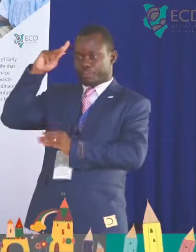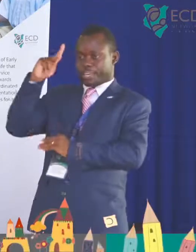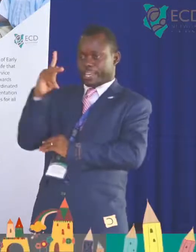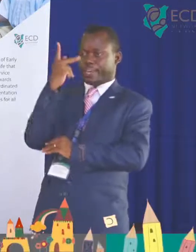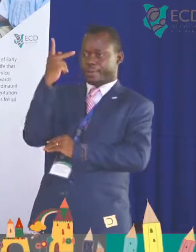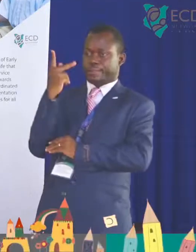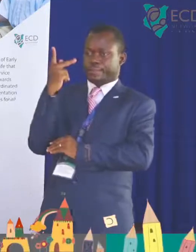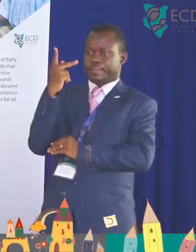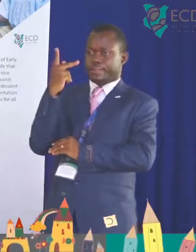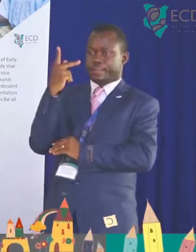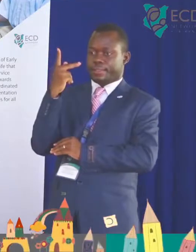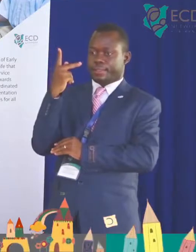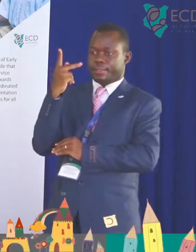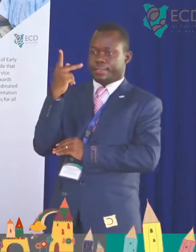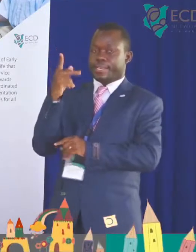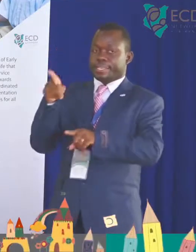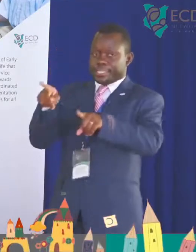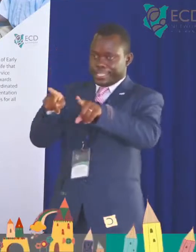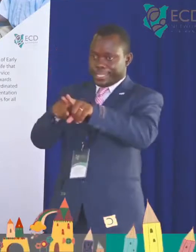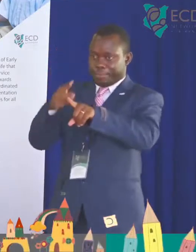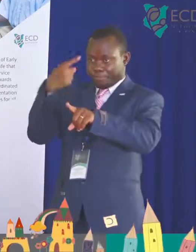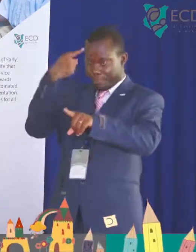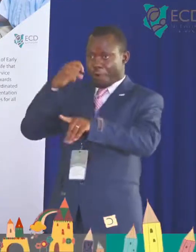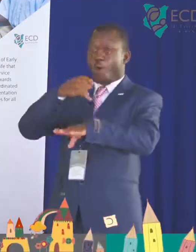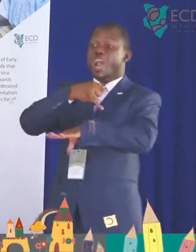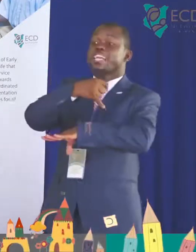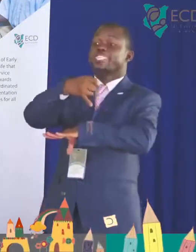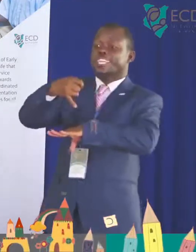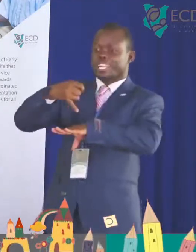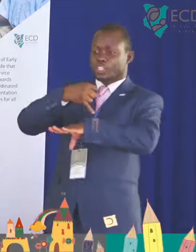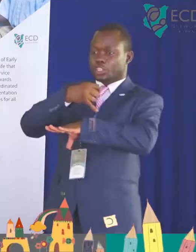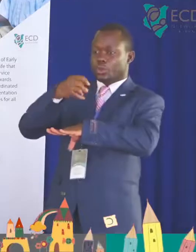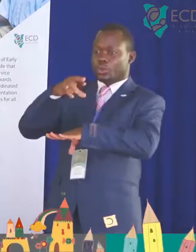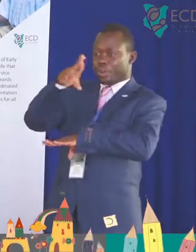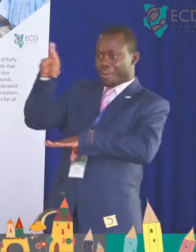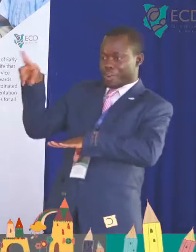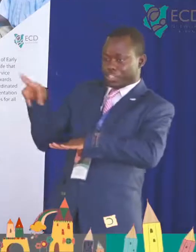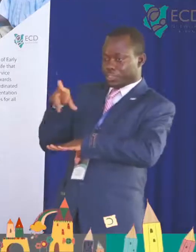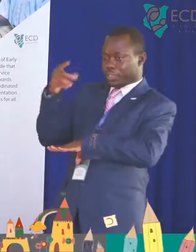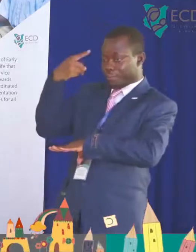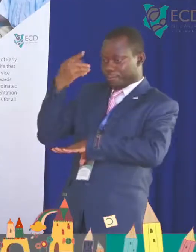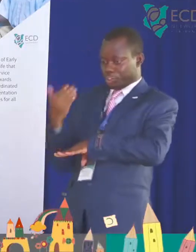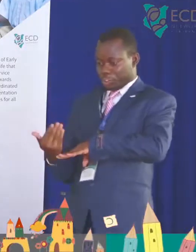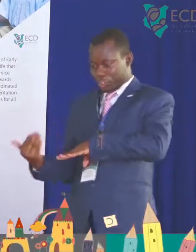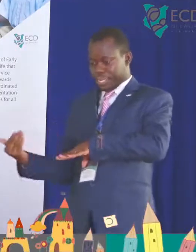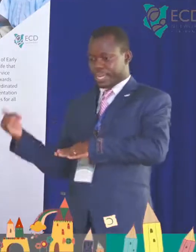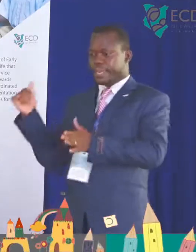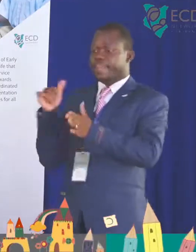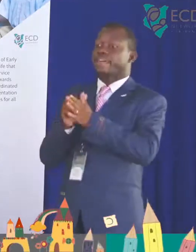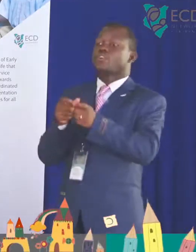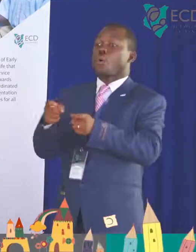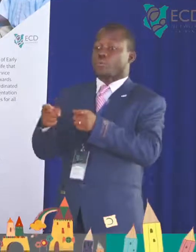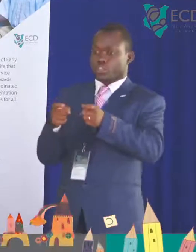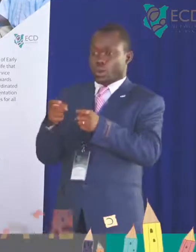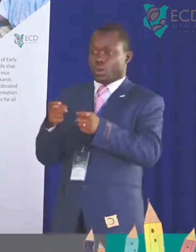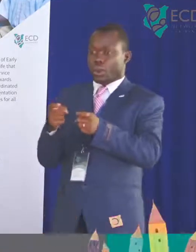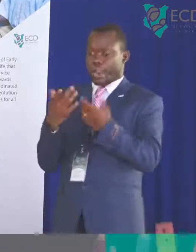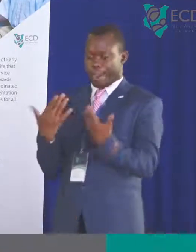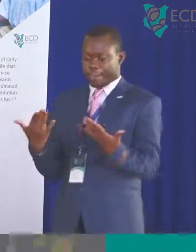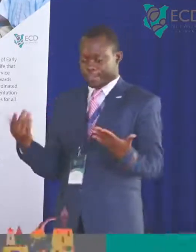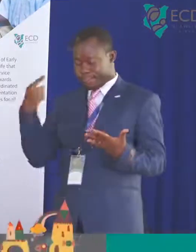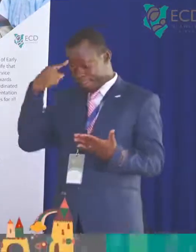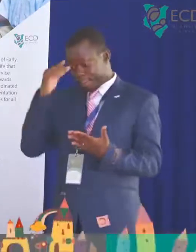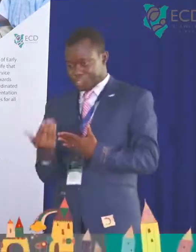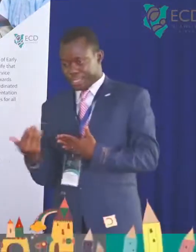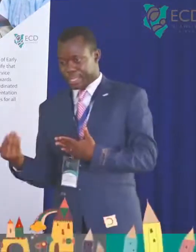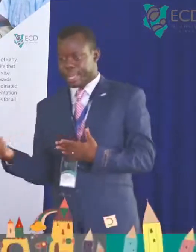the international, regional, and national instruments that govern the welfare and rights of the child. And we came up